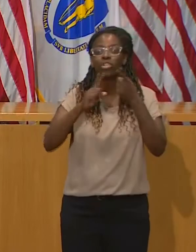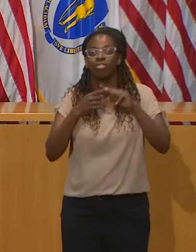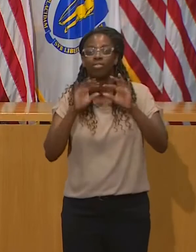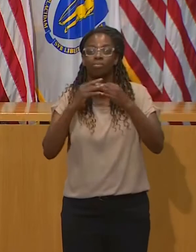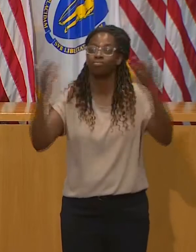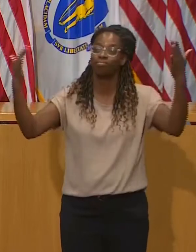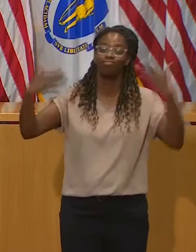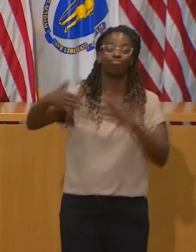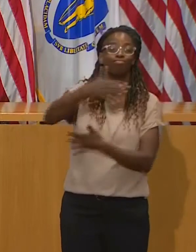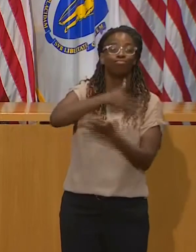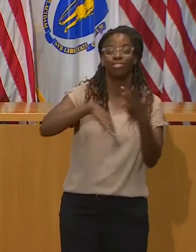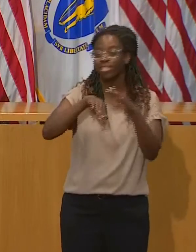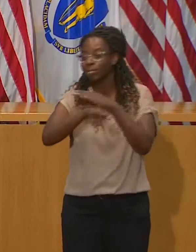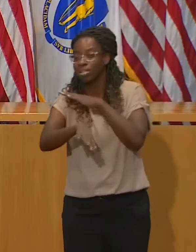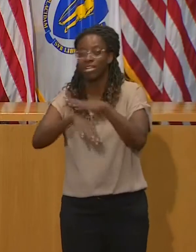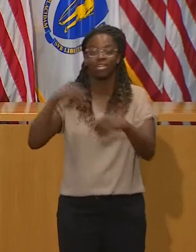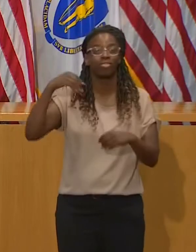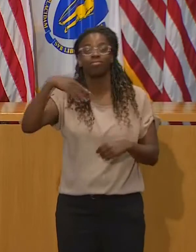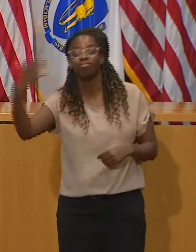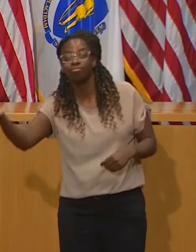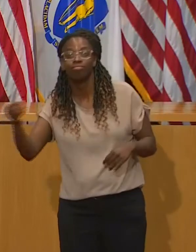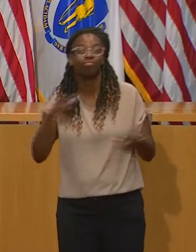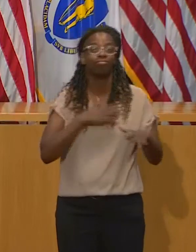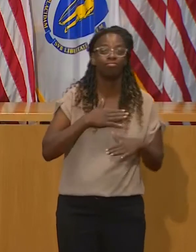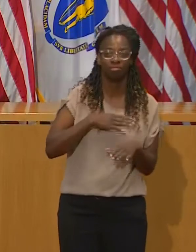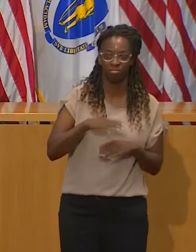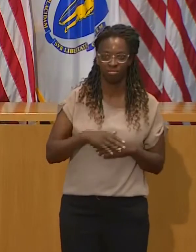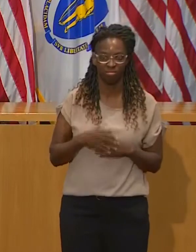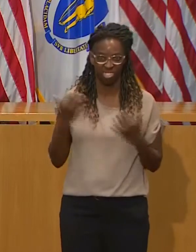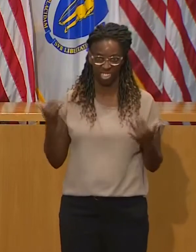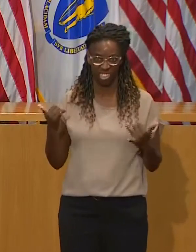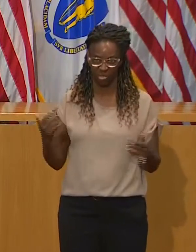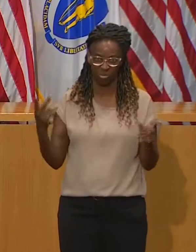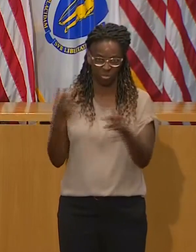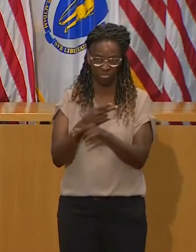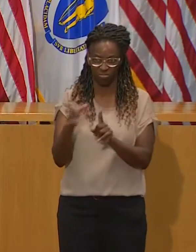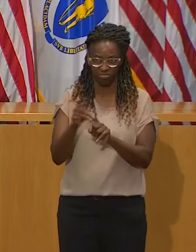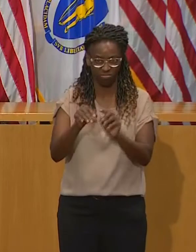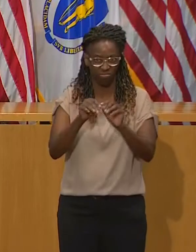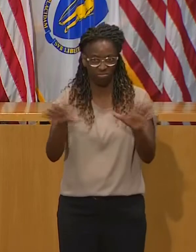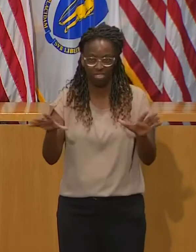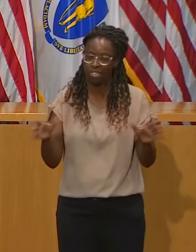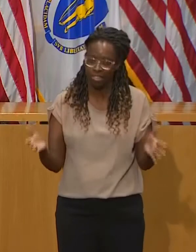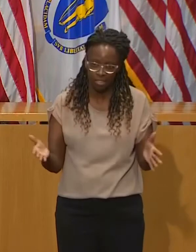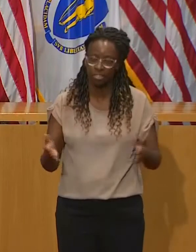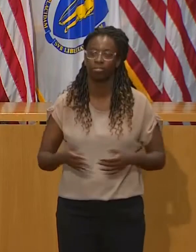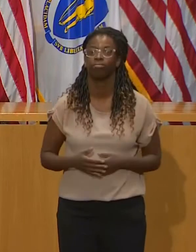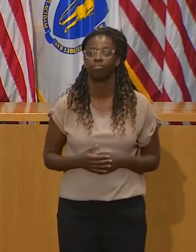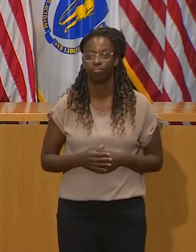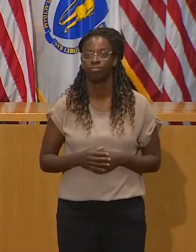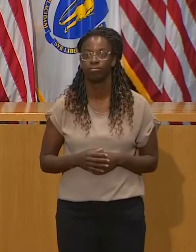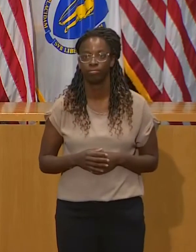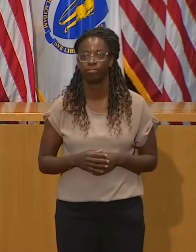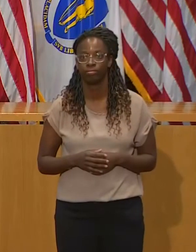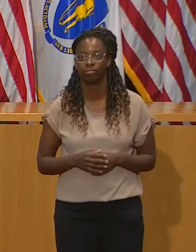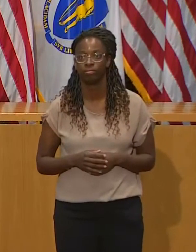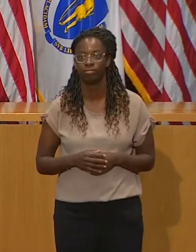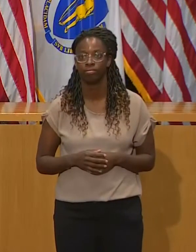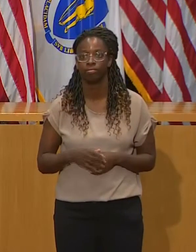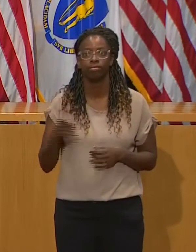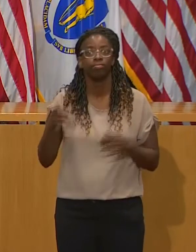Today, Department of Public Health has released safety tips on how families can plan for Thanksgiving and keep their families safe and risk low.